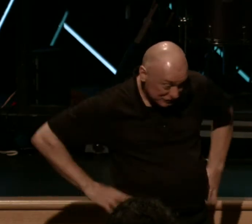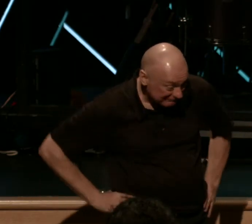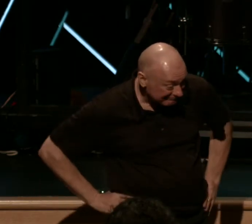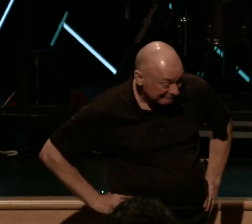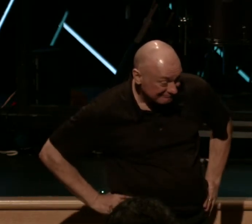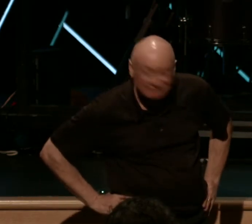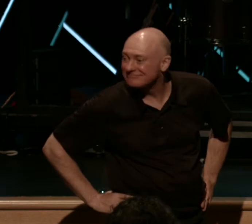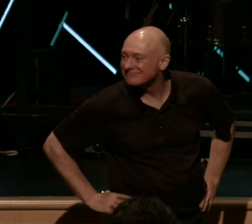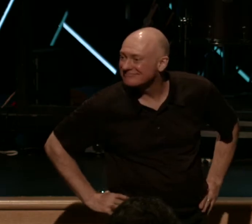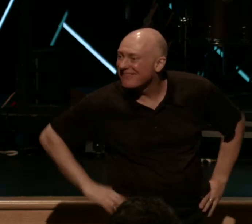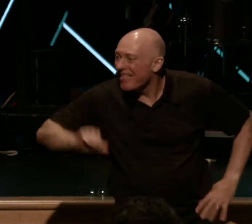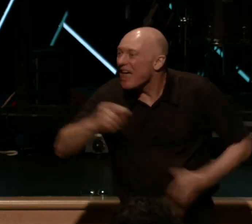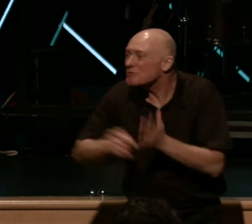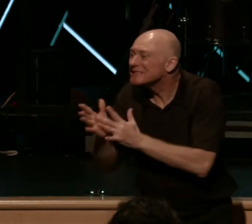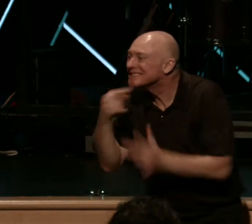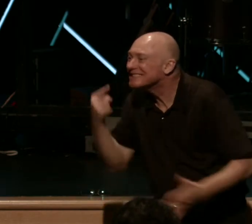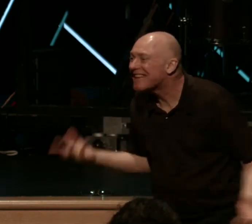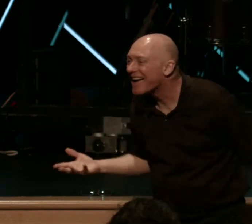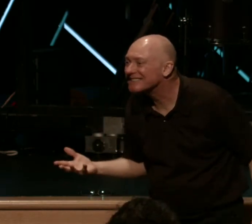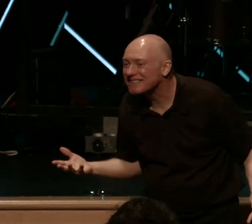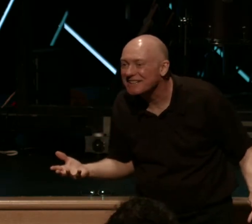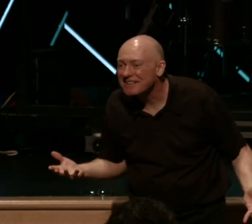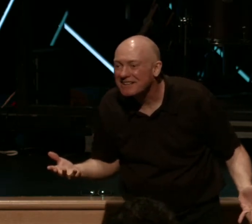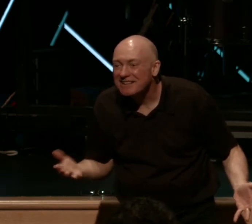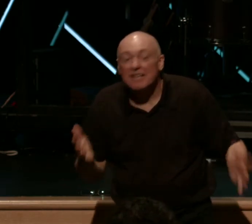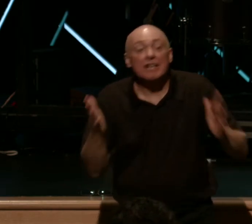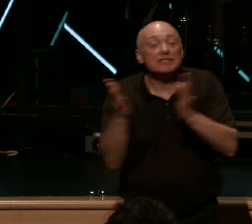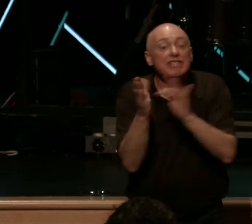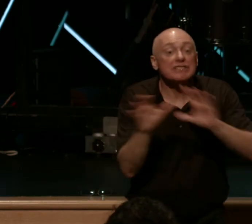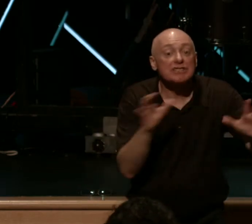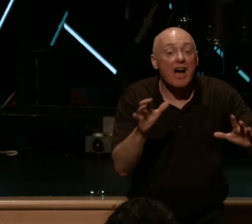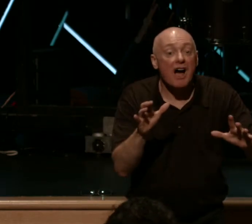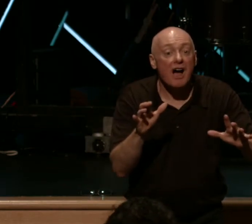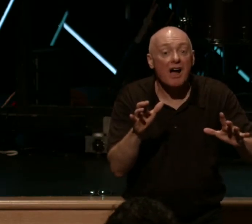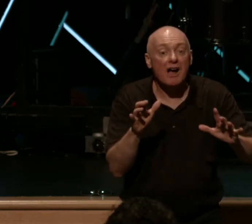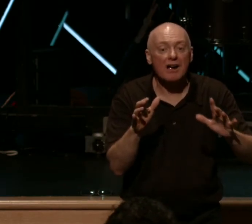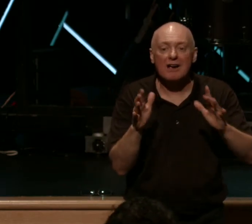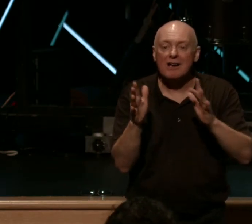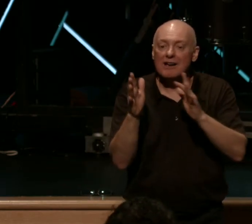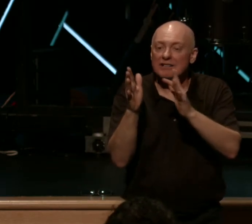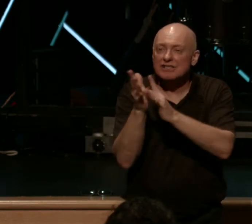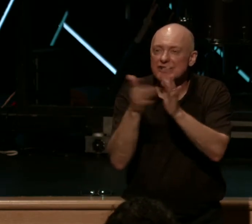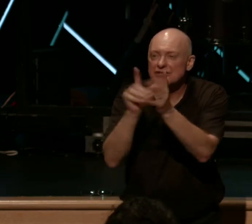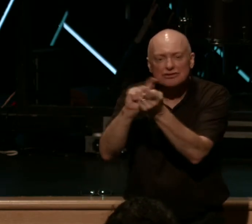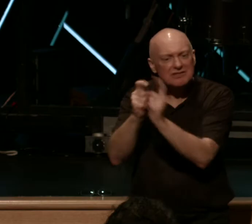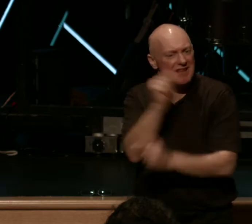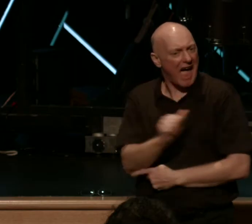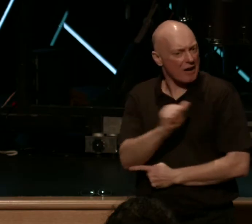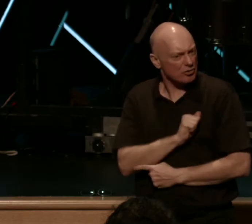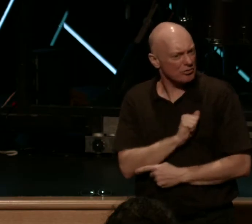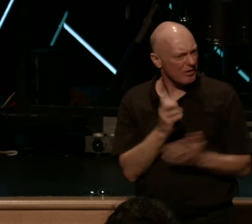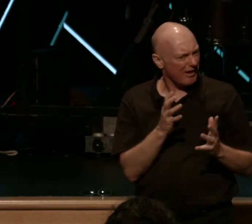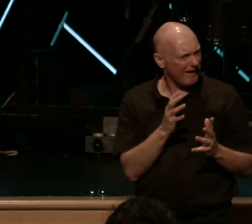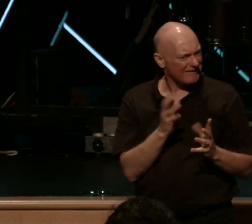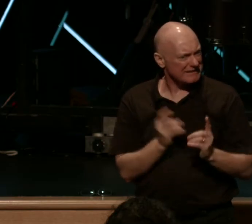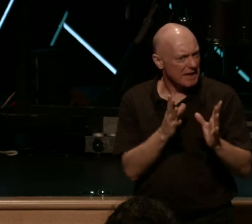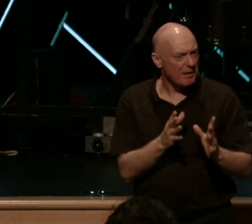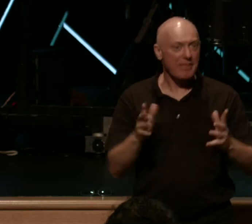That's what he says, right? So here's what Jesus does. He moves the posture of the disciples, which is in a sense hesitant, doubting,